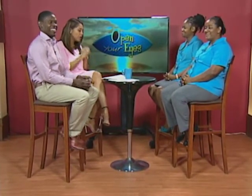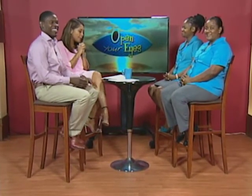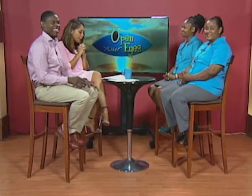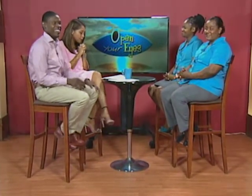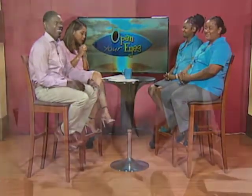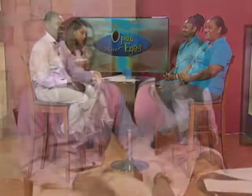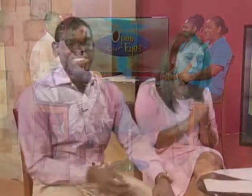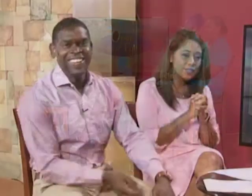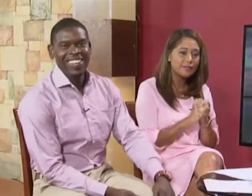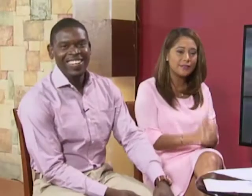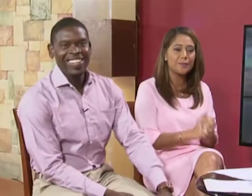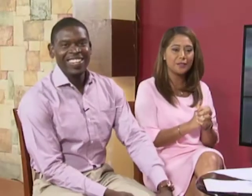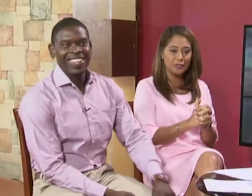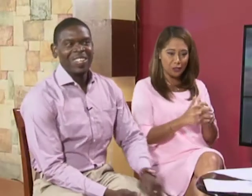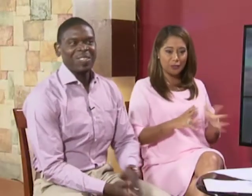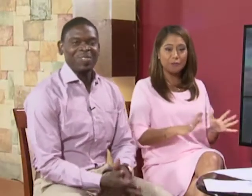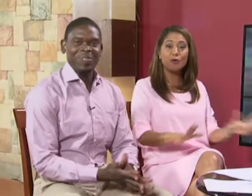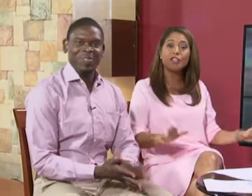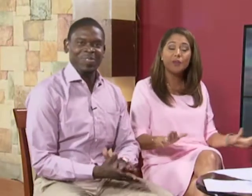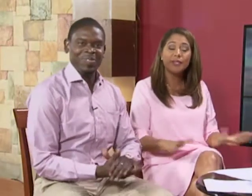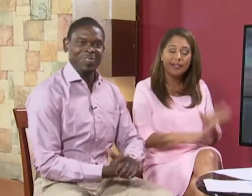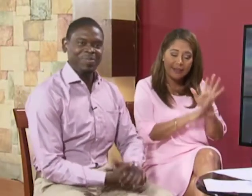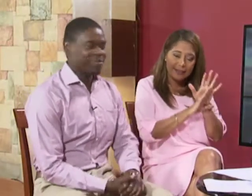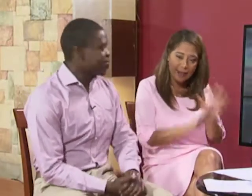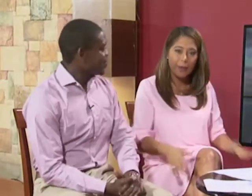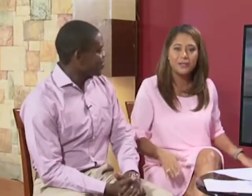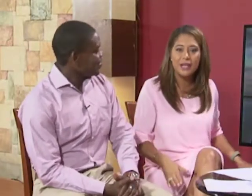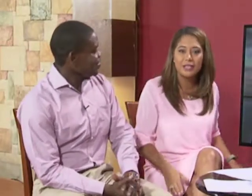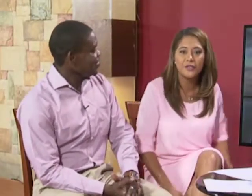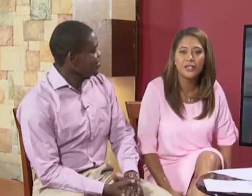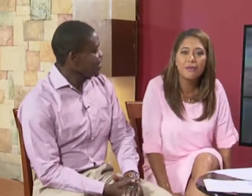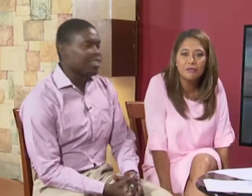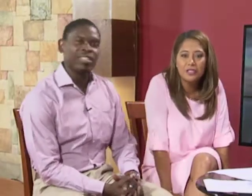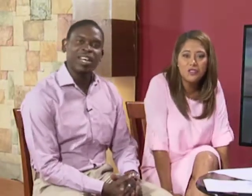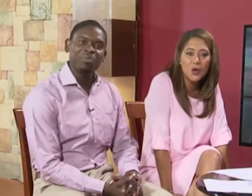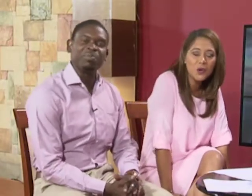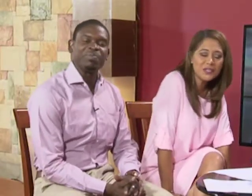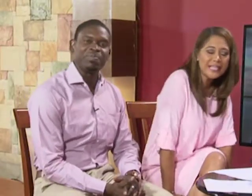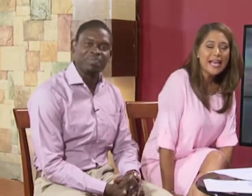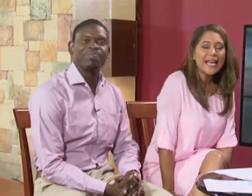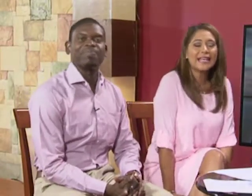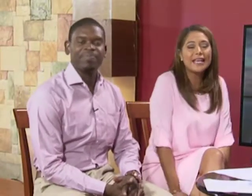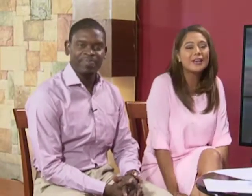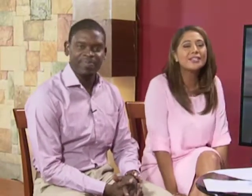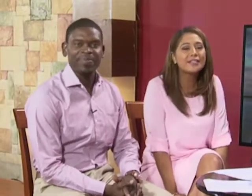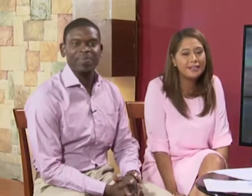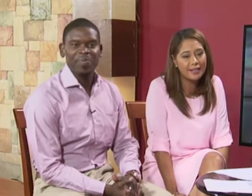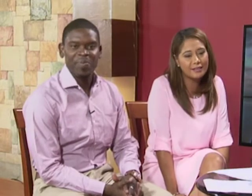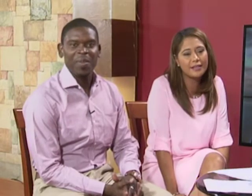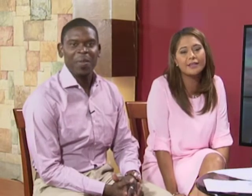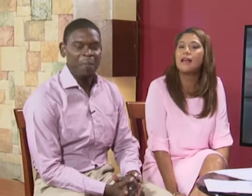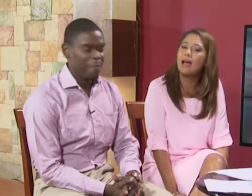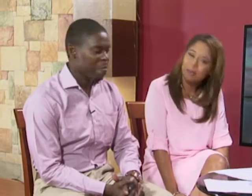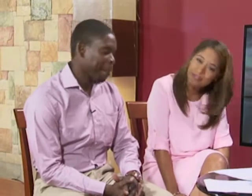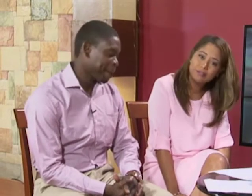about learning something new this morning we said step outside of your comfort zone and here's a skill that is absolutely